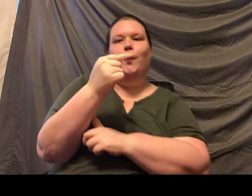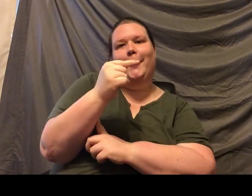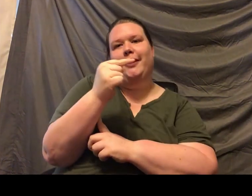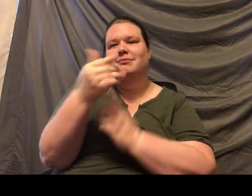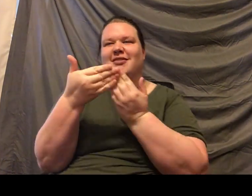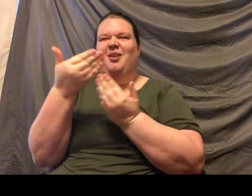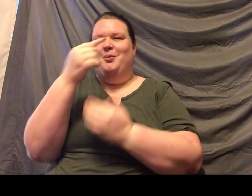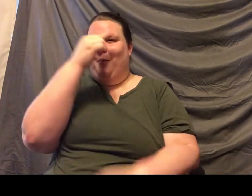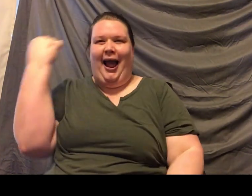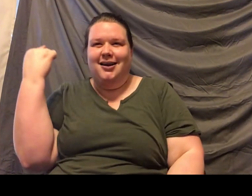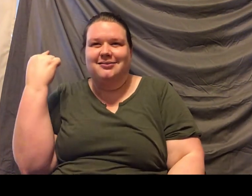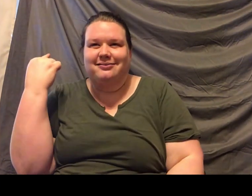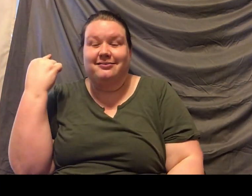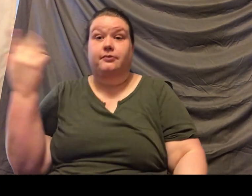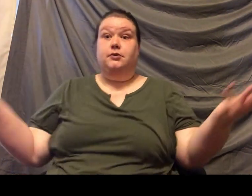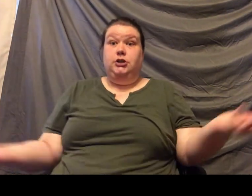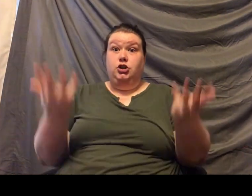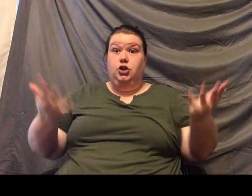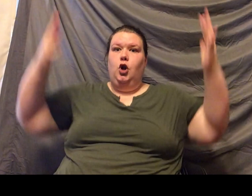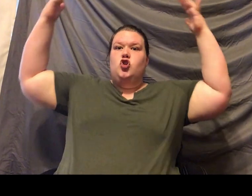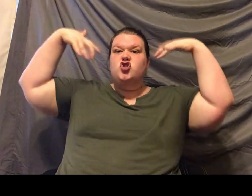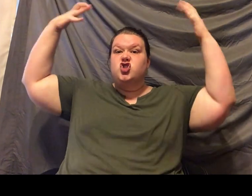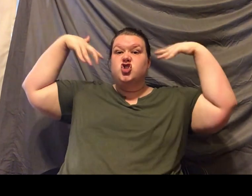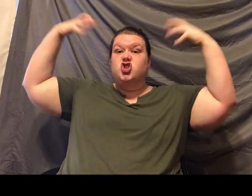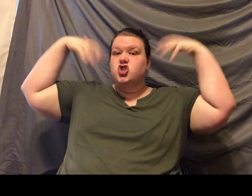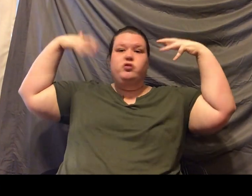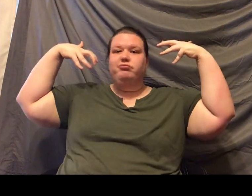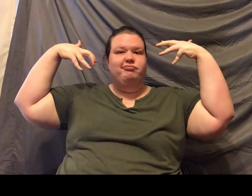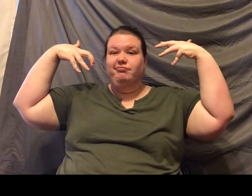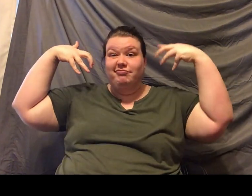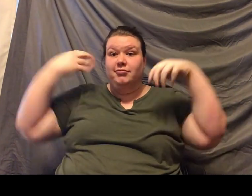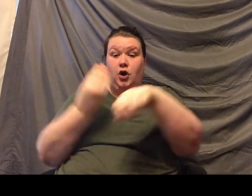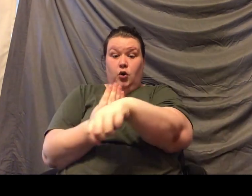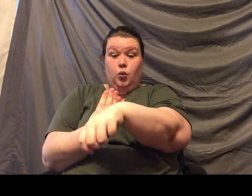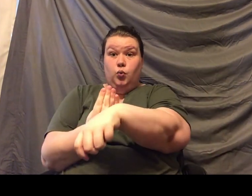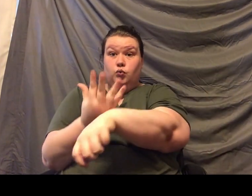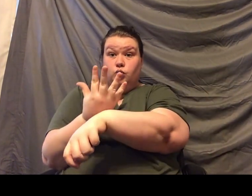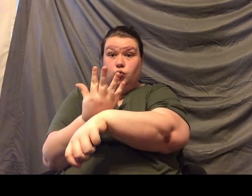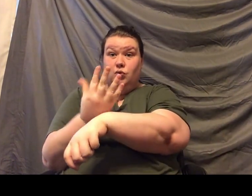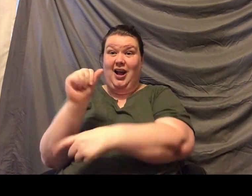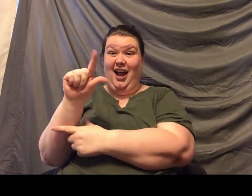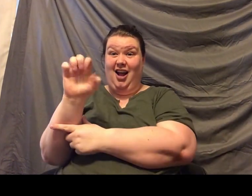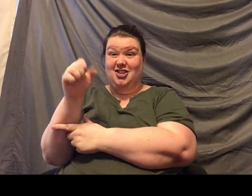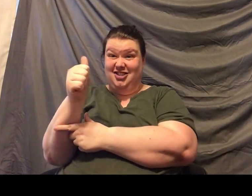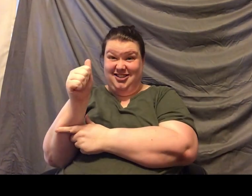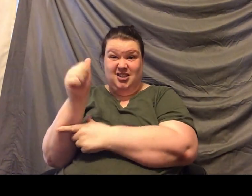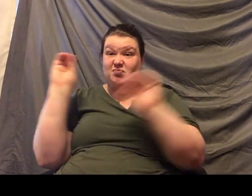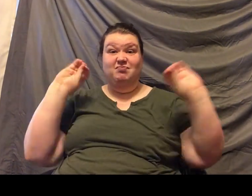move around a little bit more, and it doesn't rain on him constantly. So he's not going to have that algae growing on him. Plus, inside that fur, there's going to be a whole